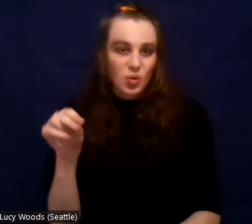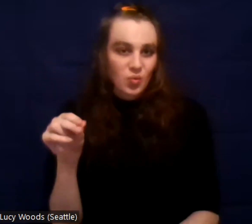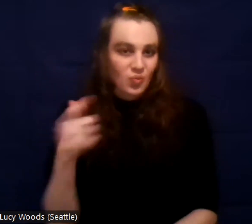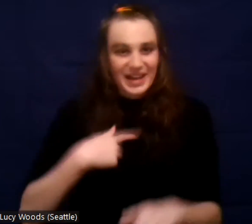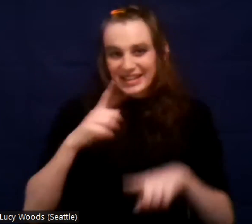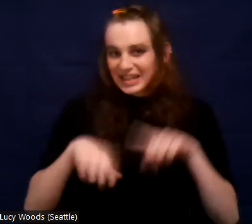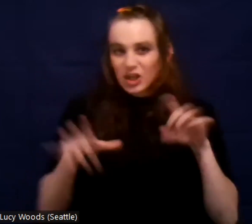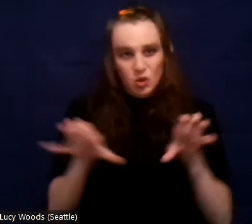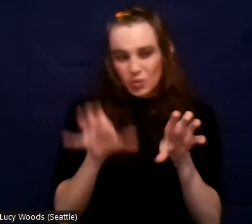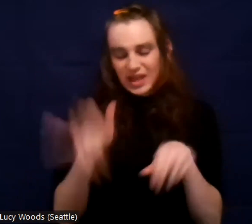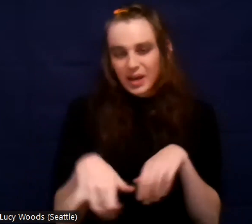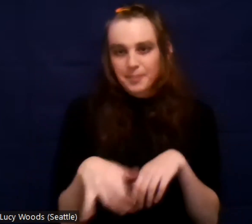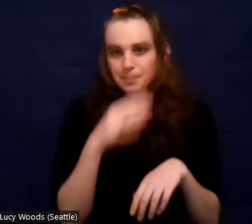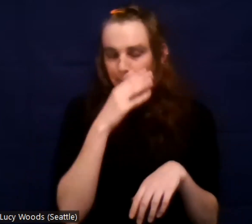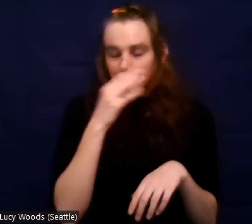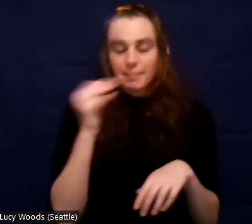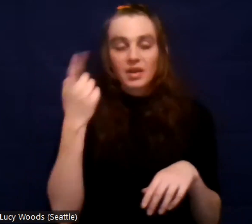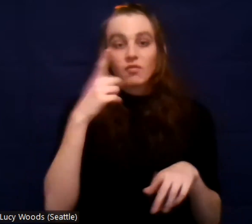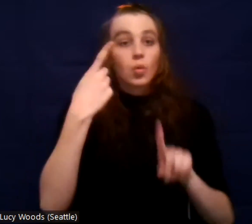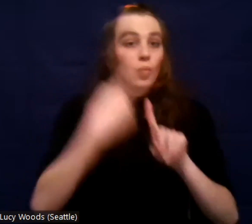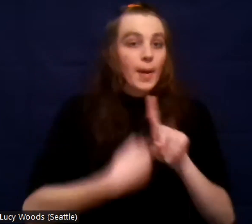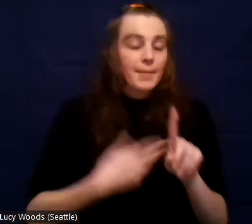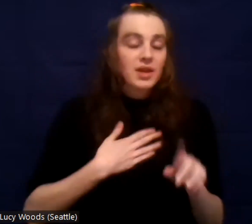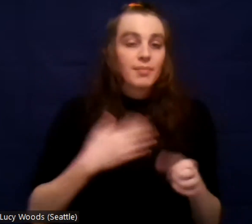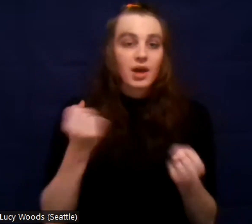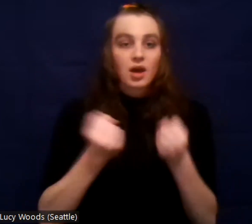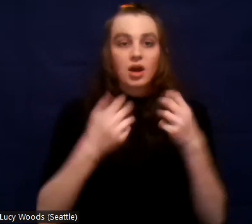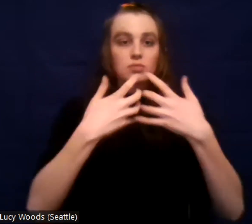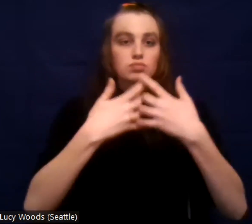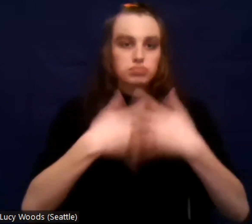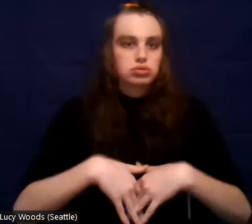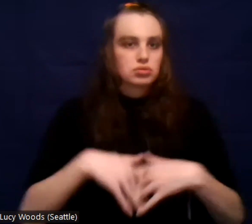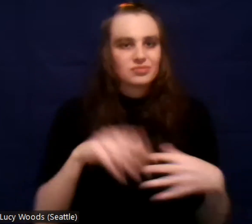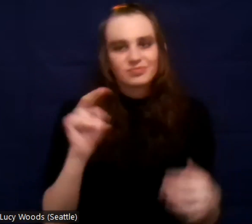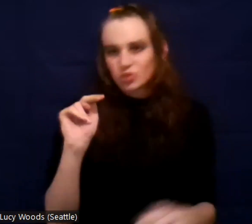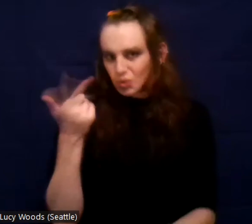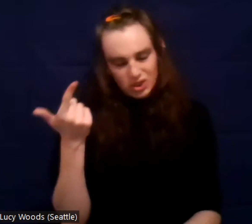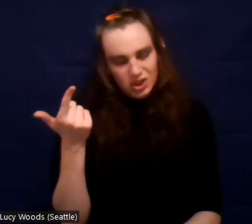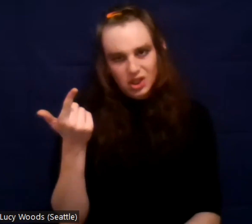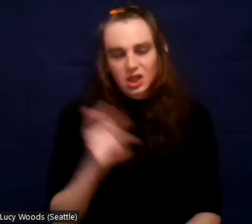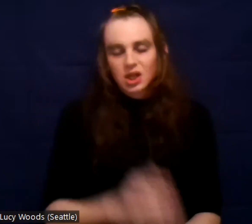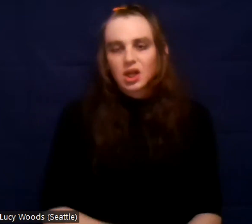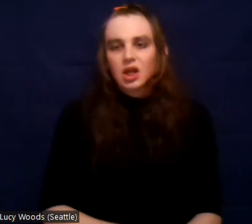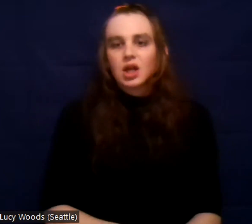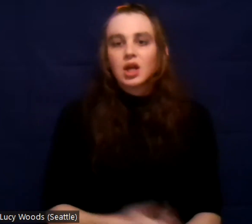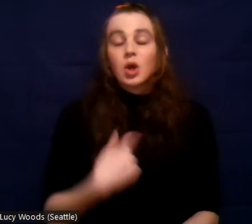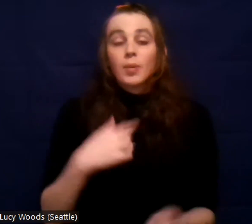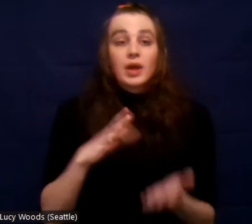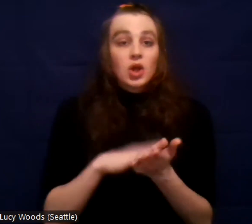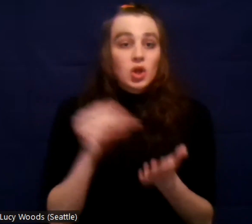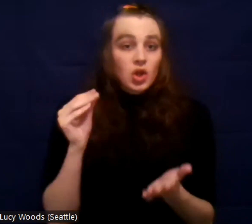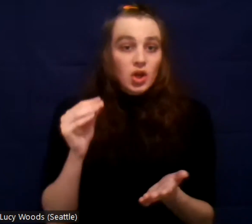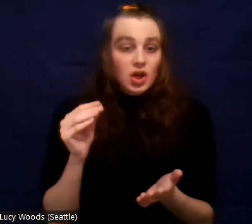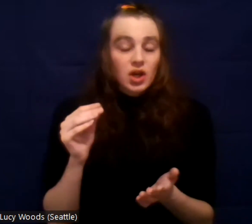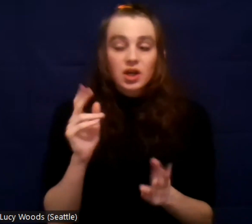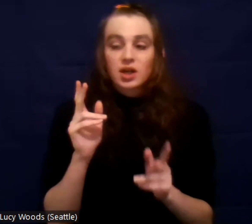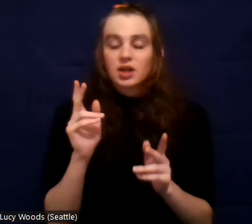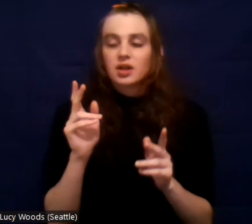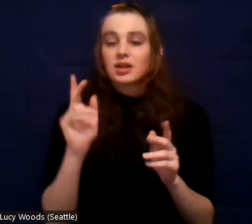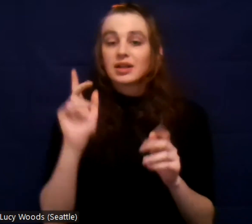I eventually learned what the lesson was when people will call me asking for help. No, I can't help you.